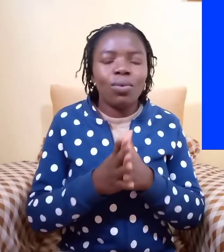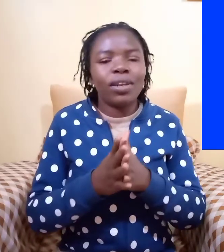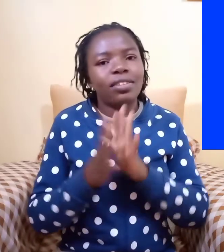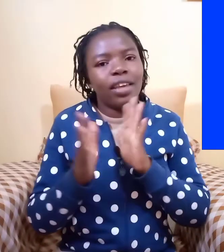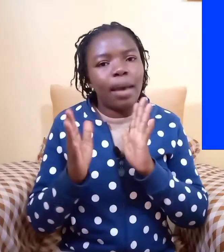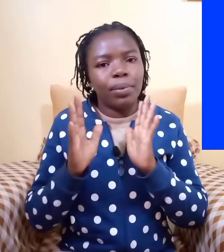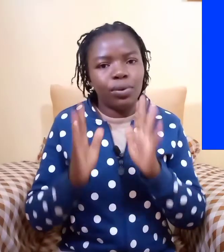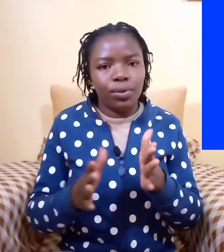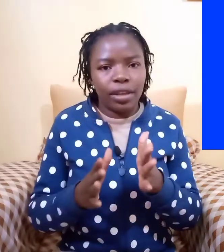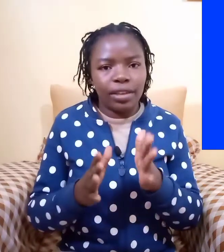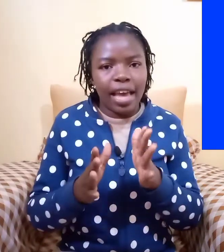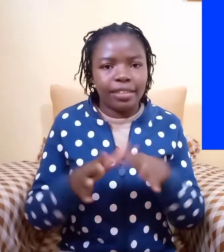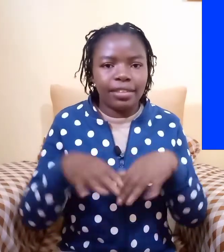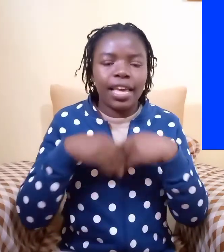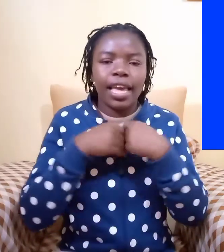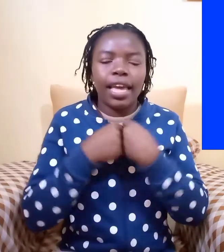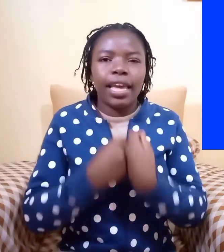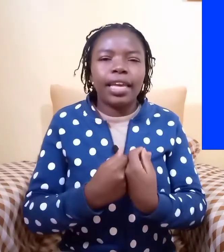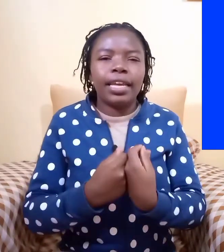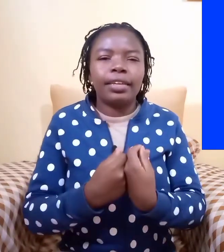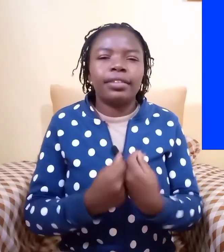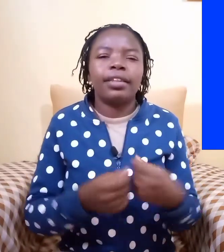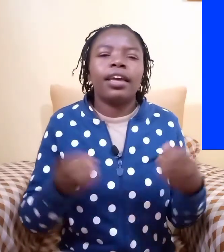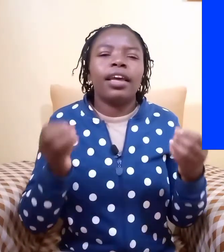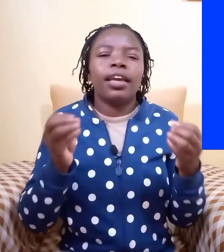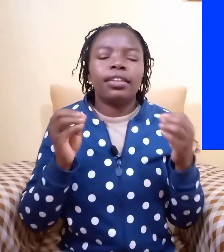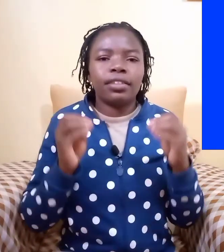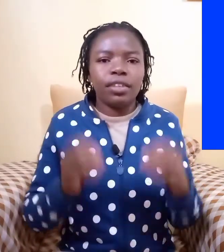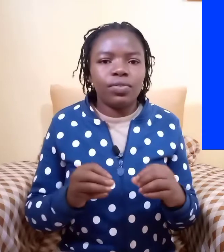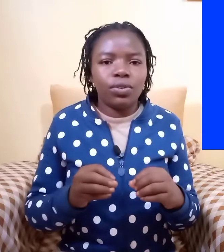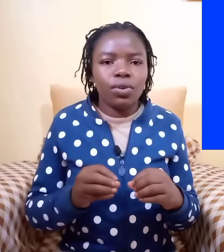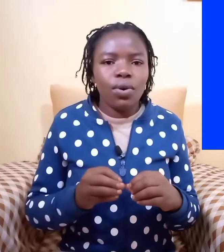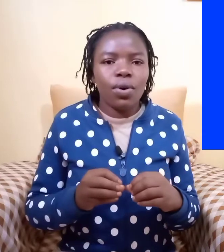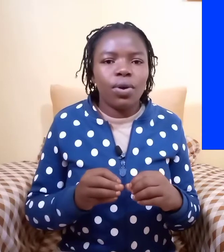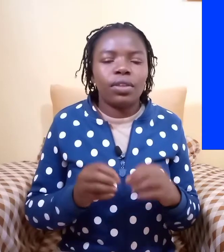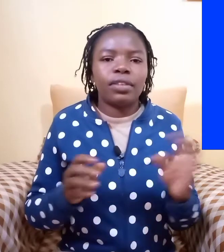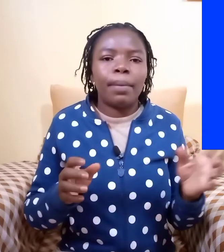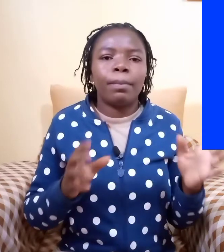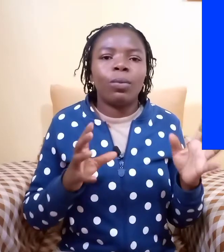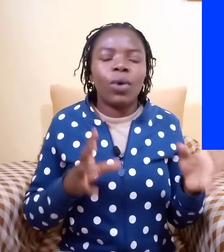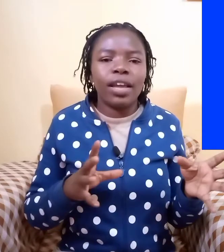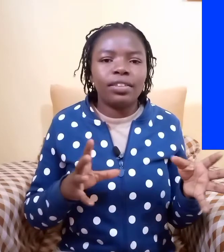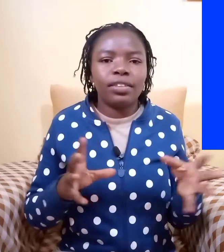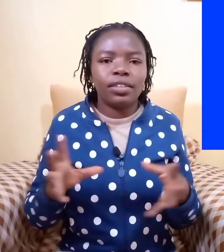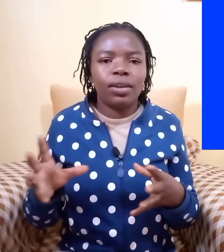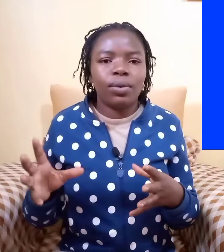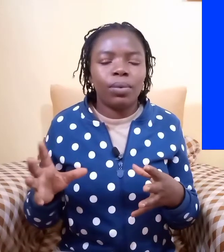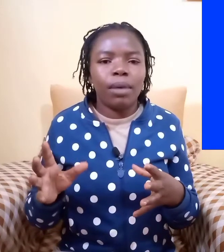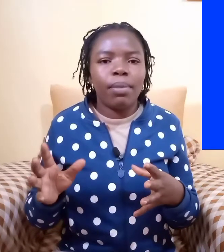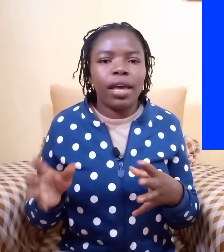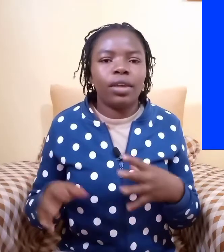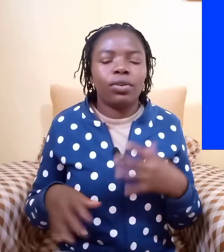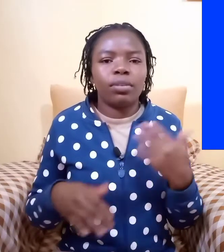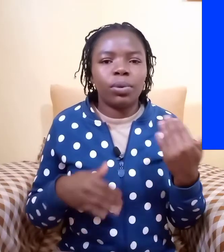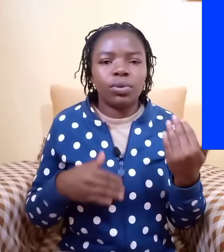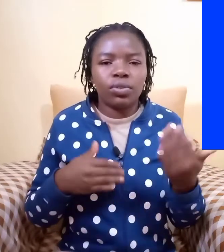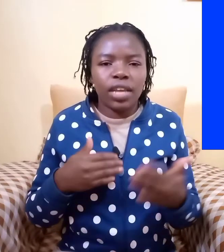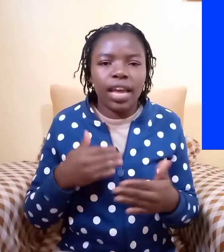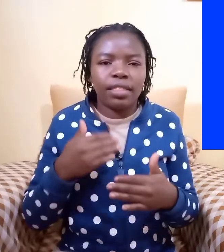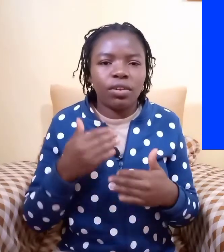what the app does is it gives you some words whereby you're supposed to say at the